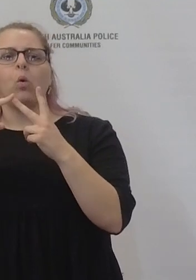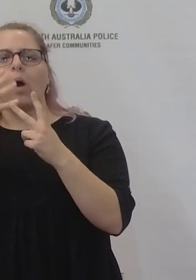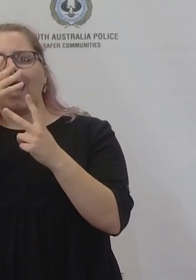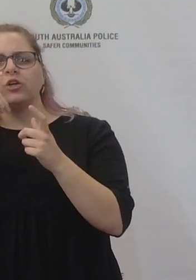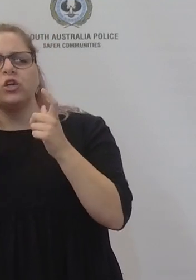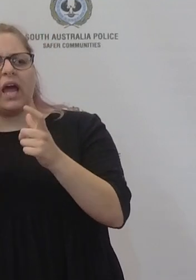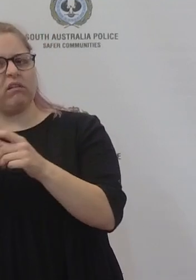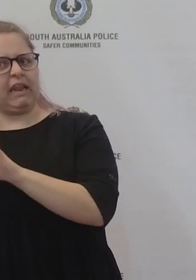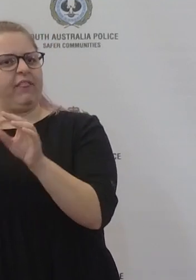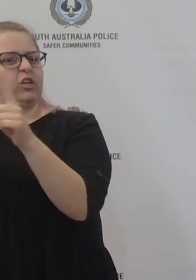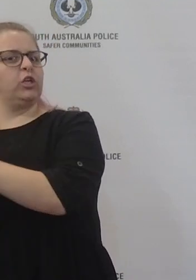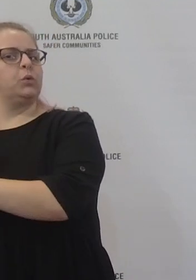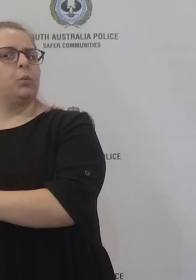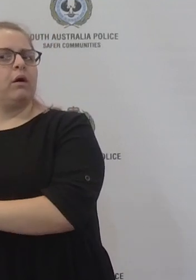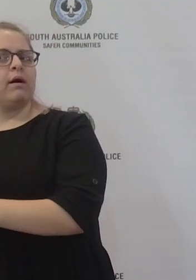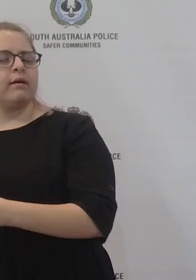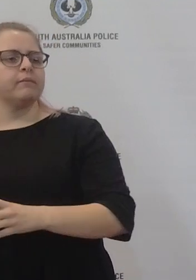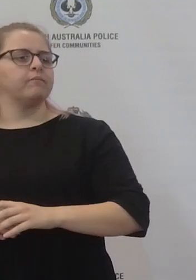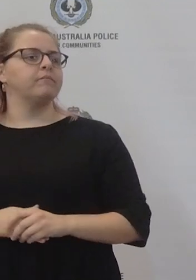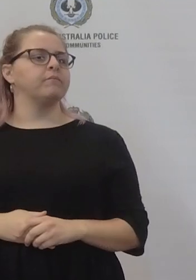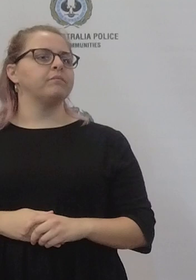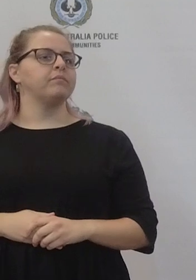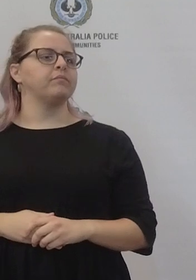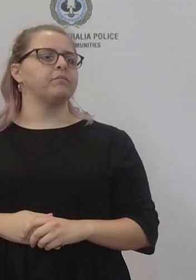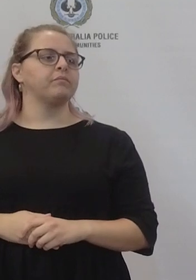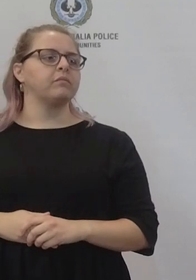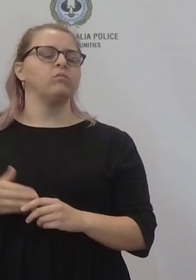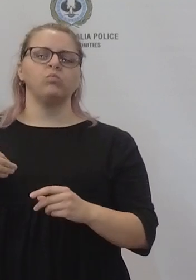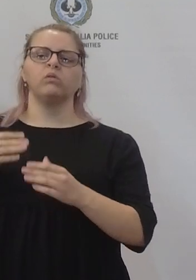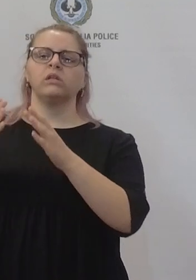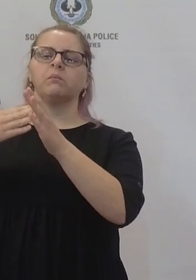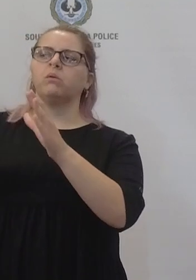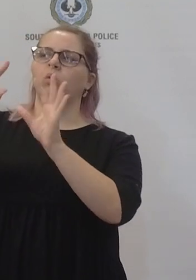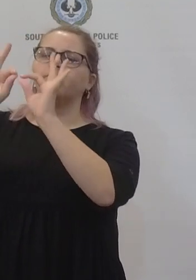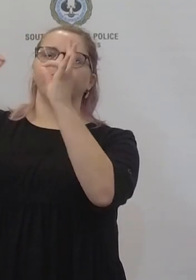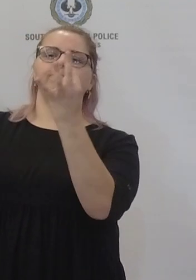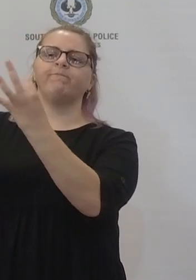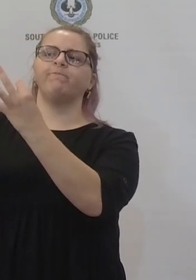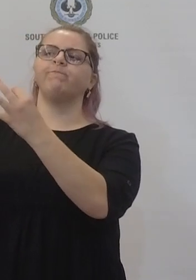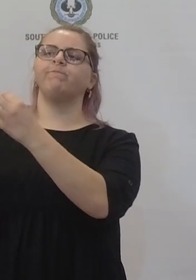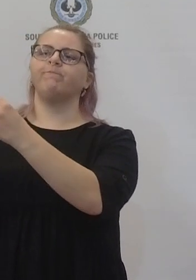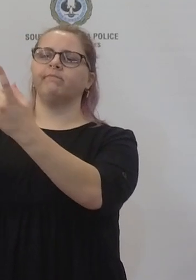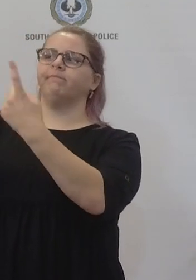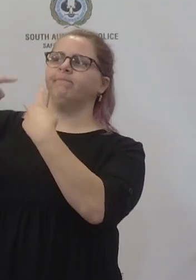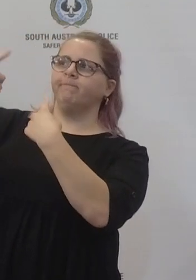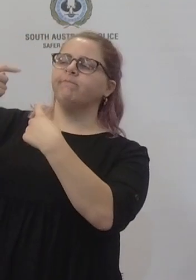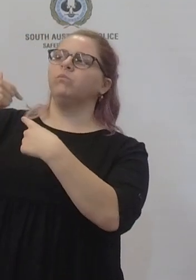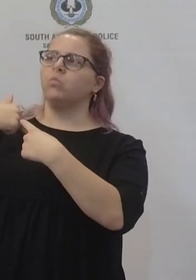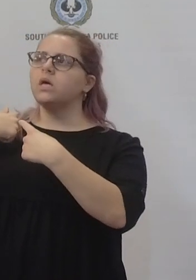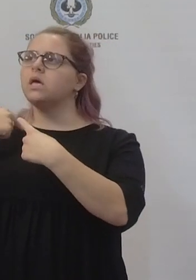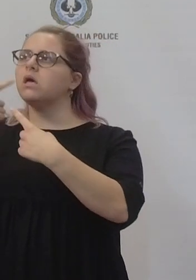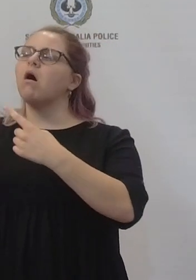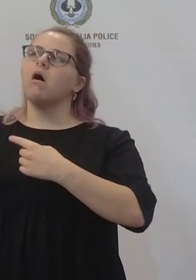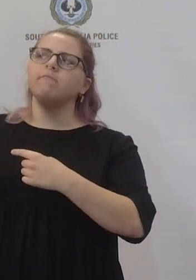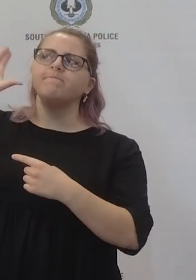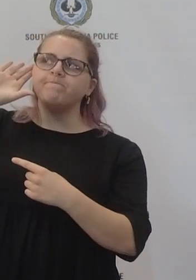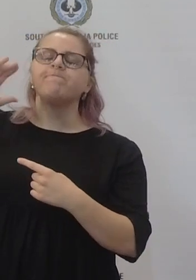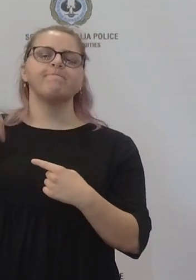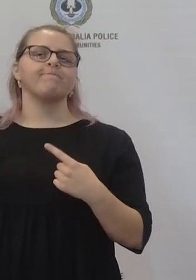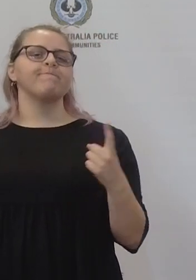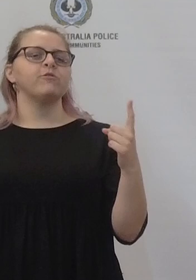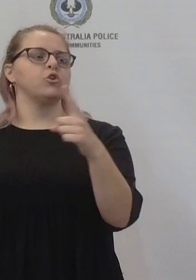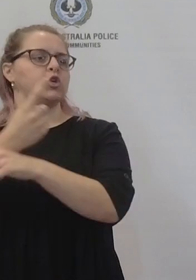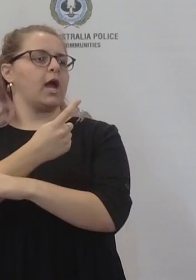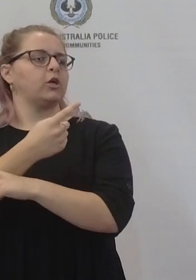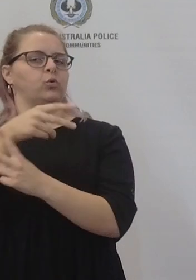It's based on the advice that we've received from the agency representatives and obviously Rick is here to talk about education. Professor Spurrier is well positioned to talk